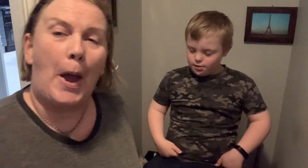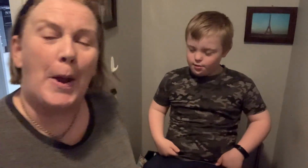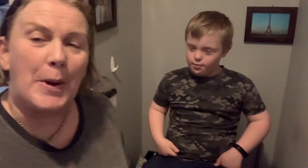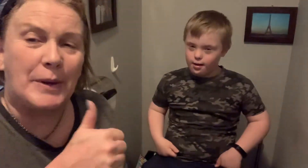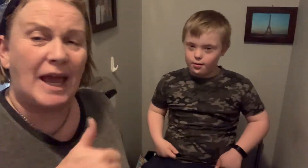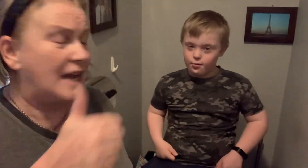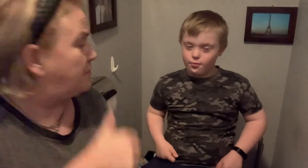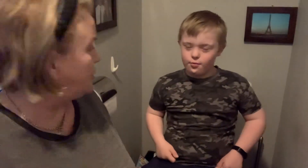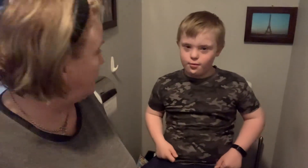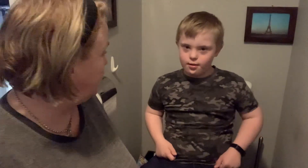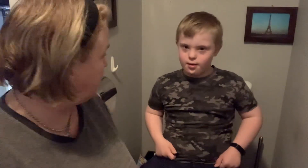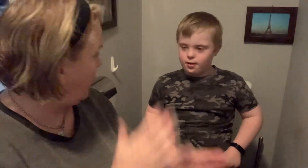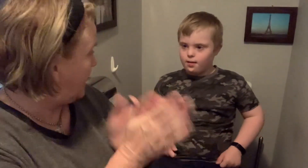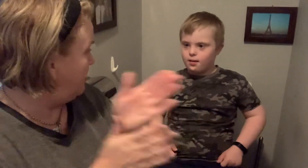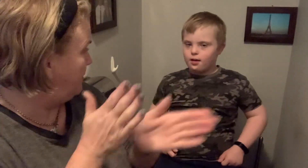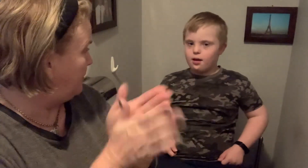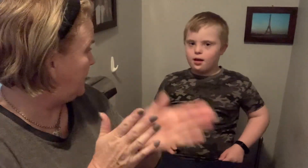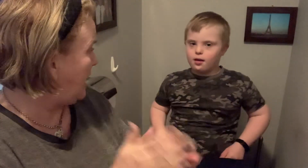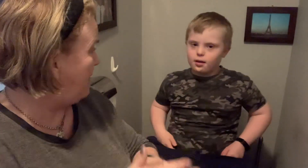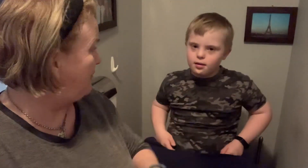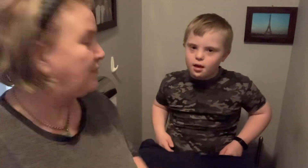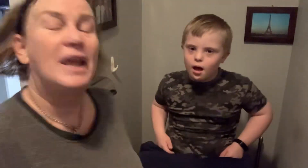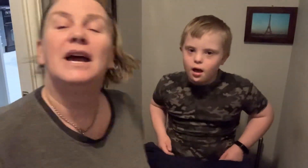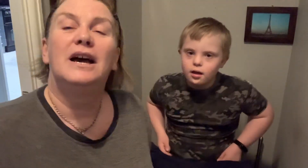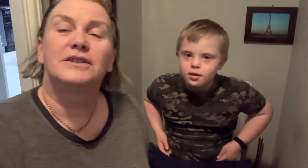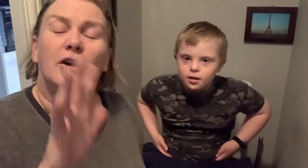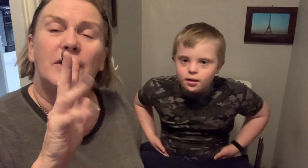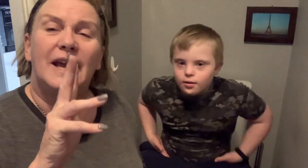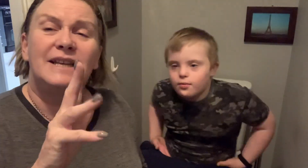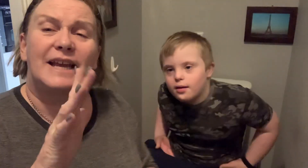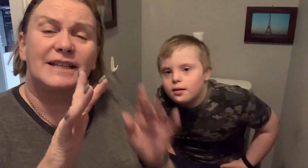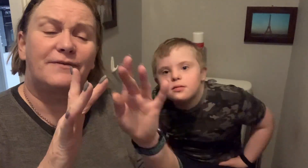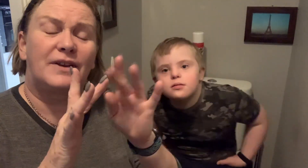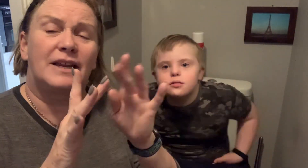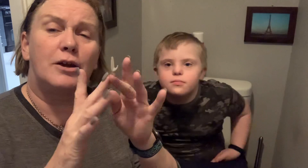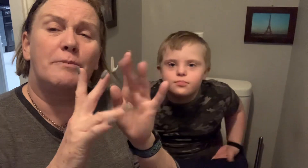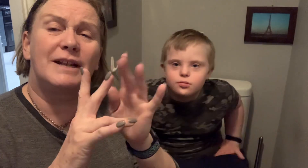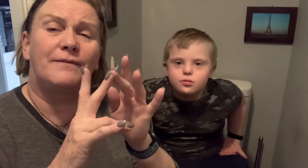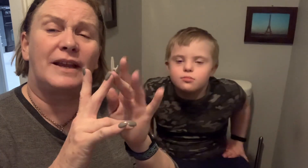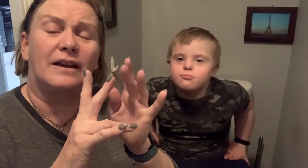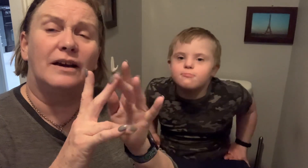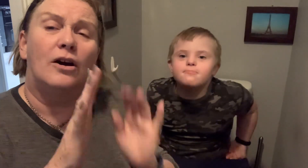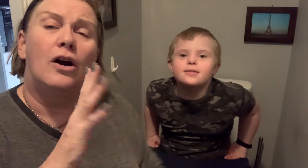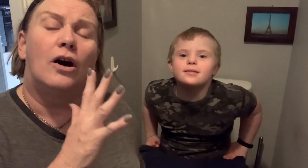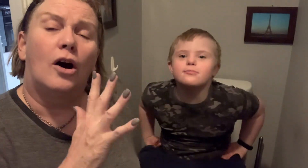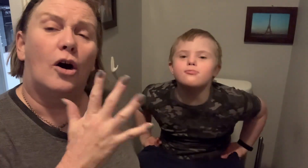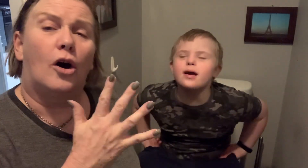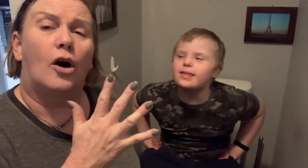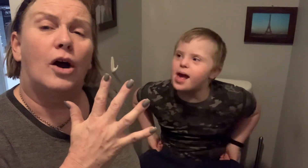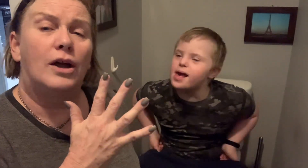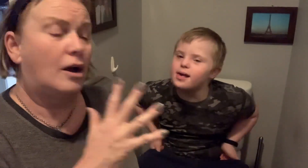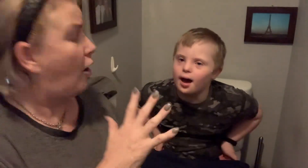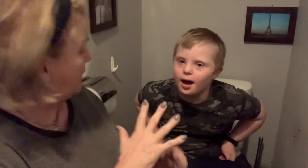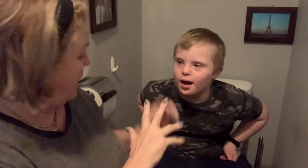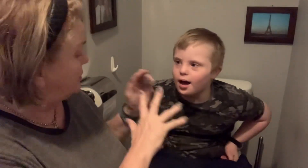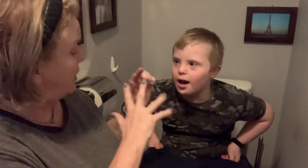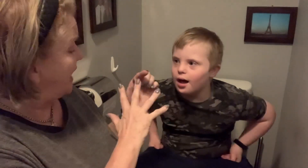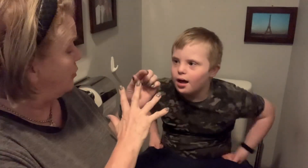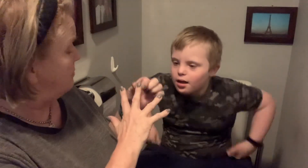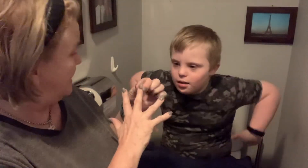okay, should we show them the sign, yeah, so index finger, your middle finger, okay, so you get your middle